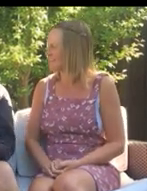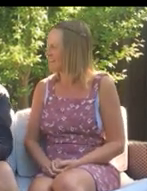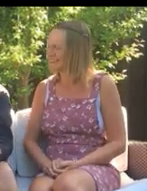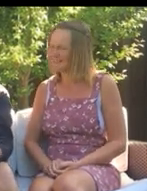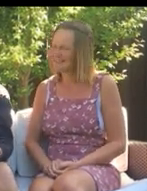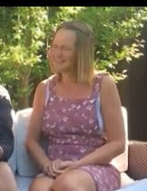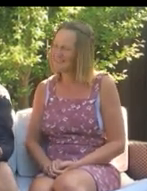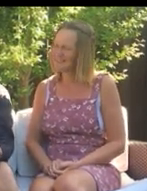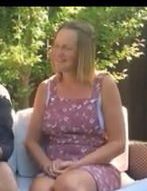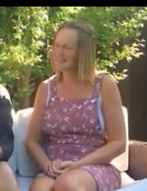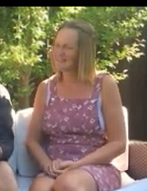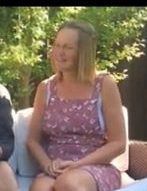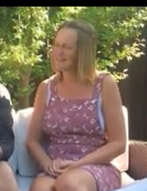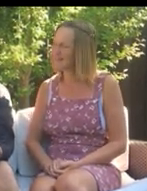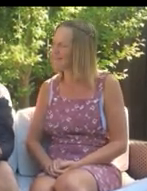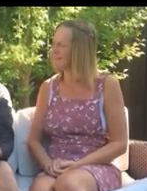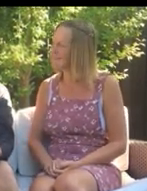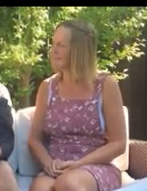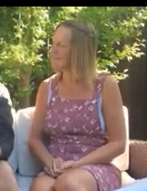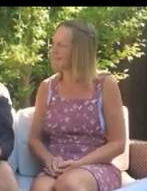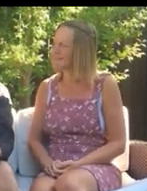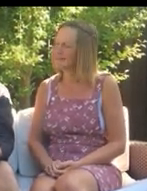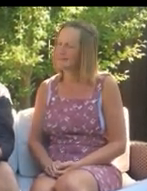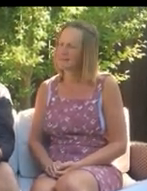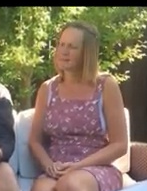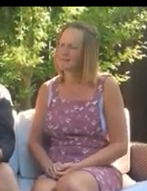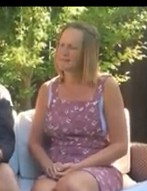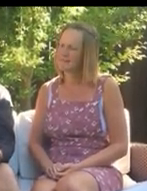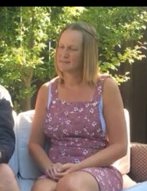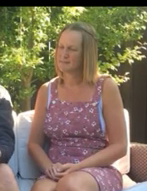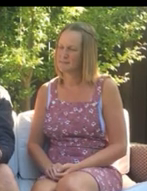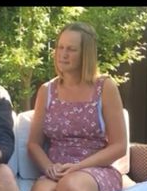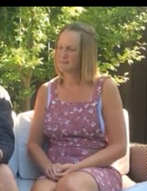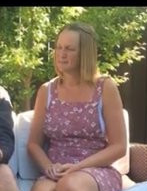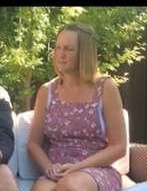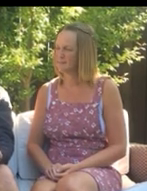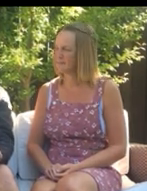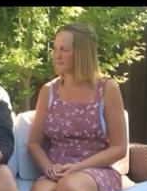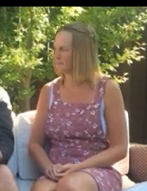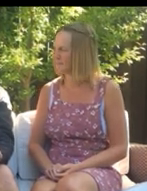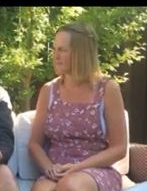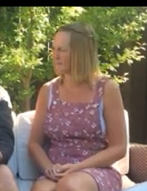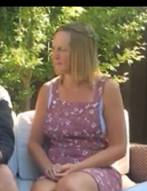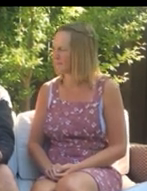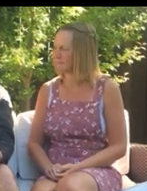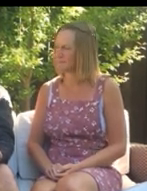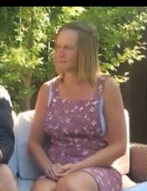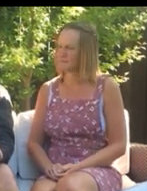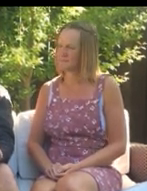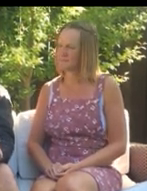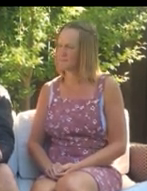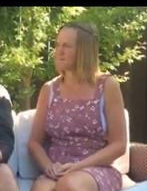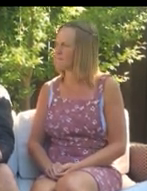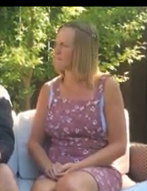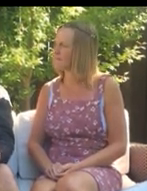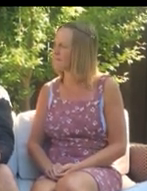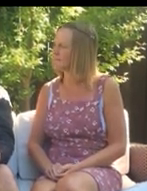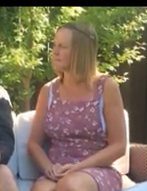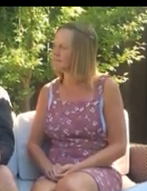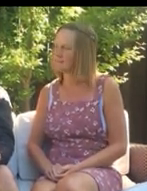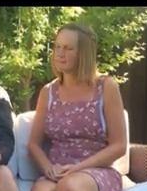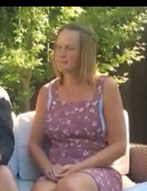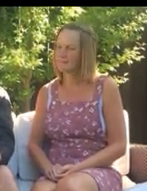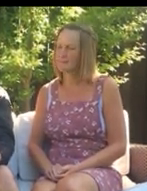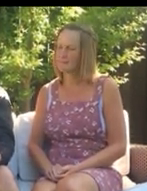Hi everyone. I hope you enjoy my story. It's called Timmy Ted and the Chapel Island Adventure. It's a story about pirates